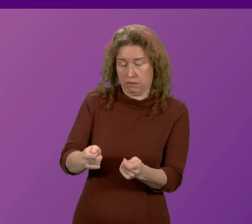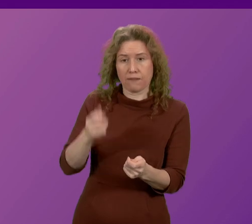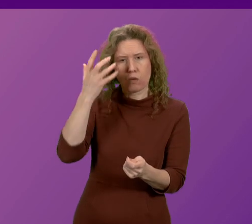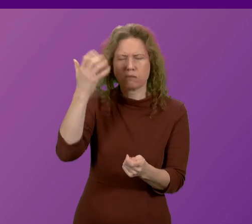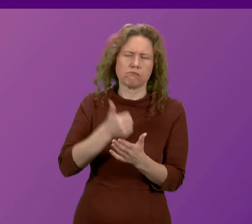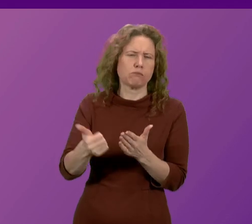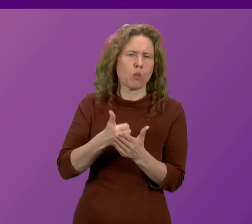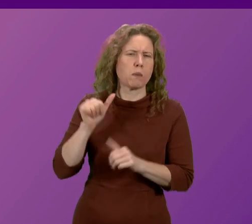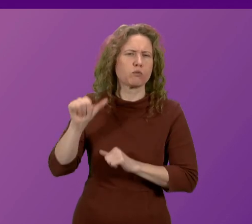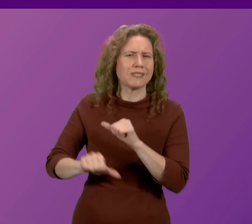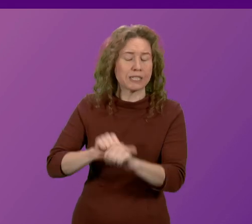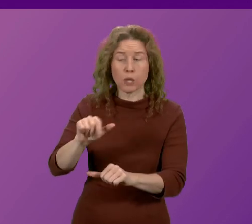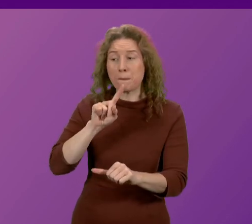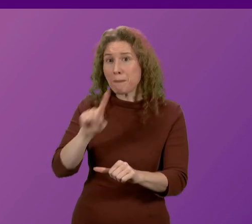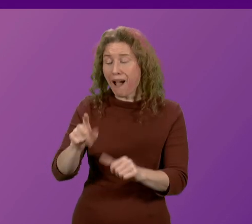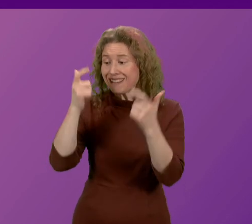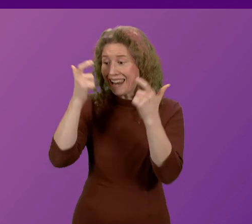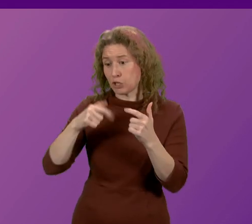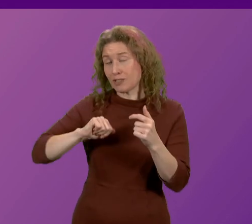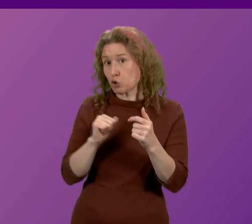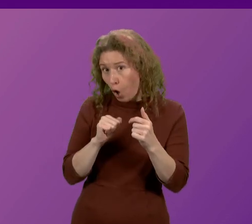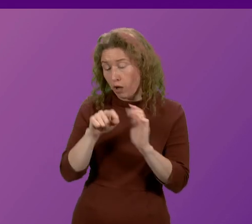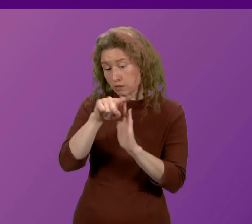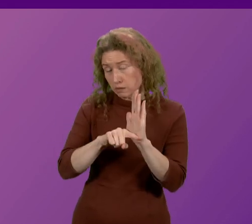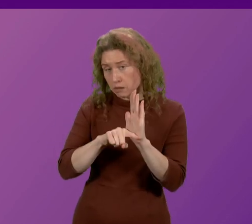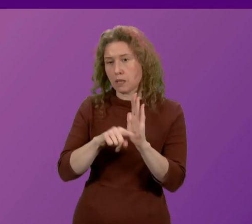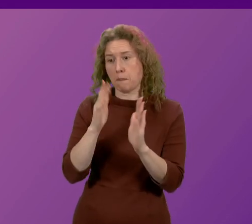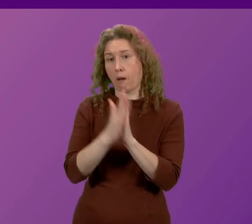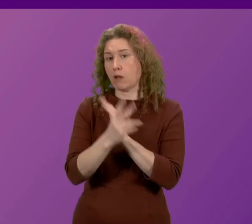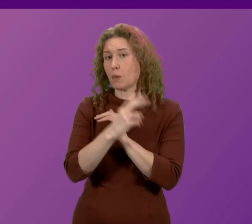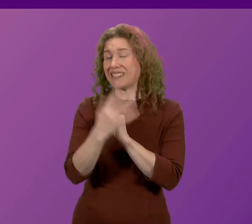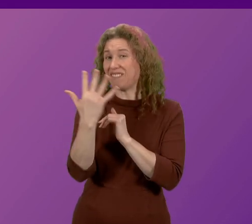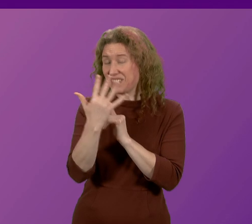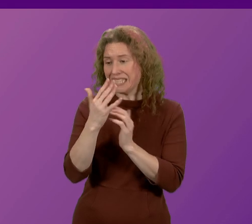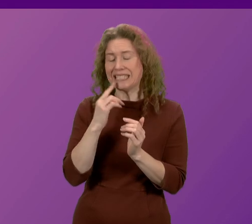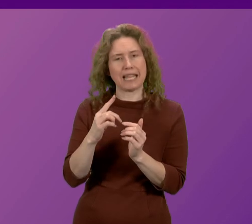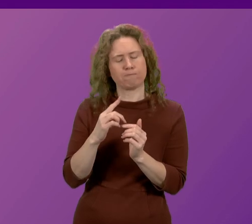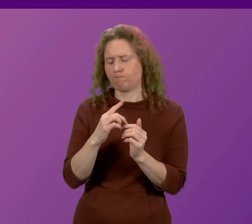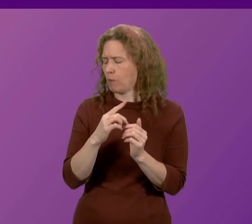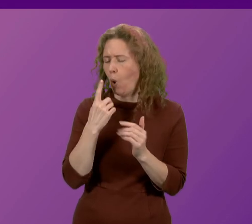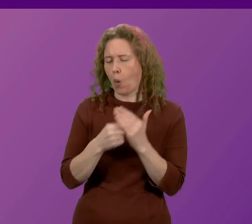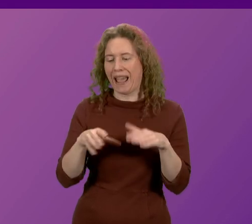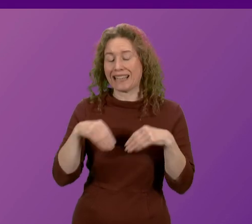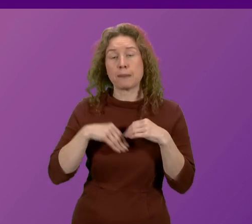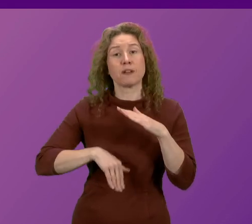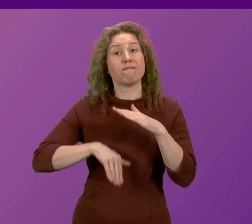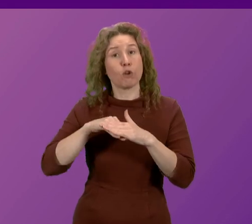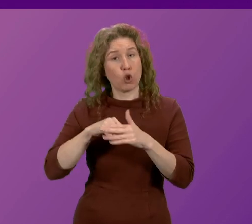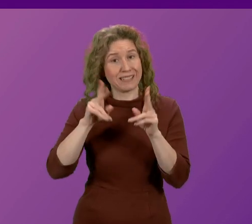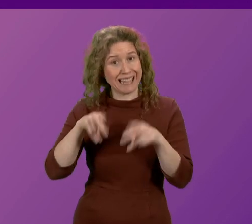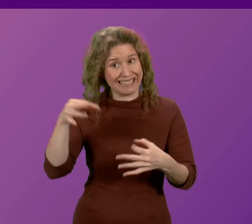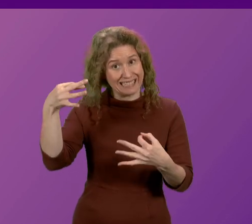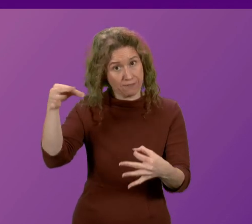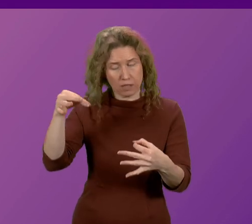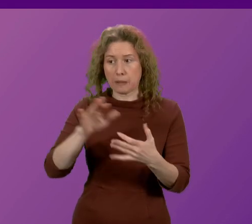matter of course. But legislation passed here in 2015 only allows full death certificates to be accepted